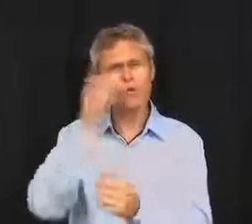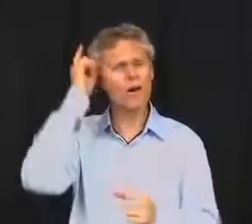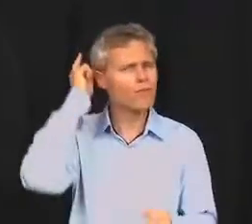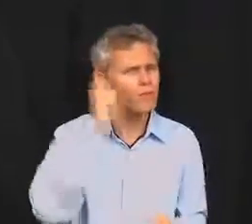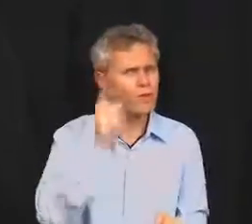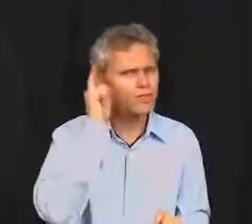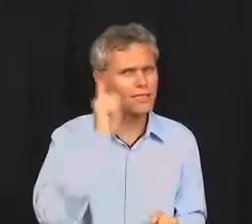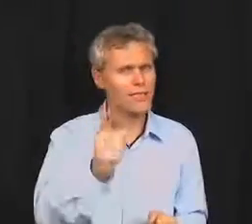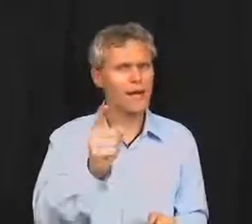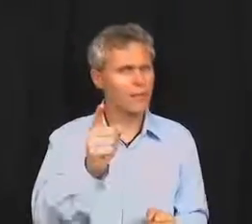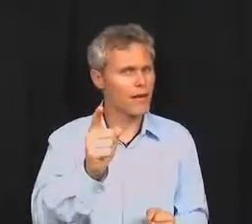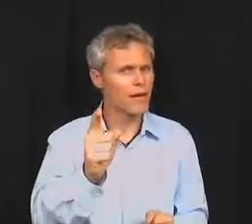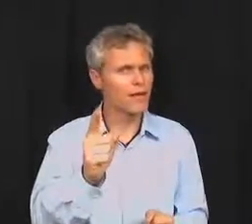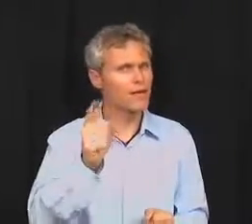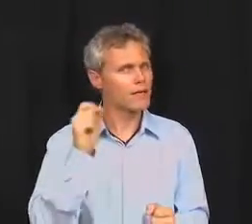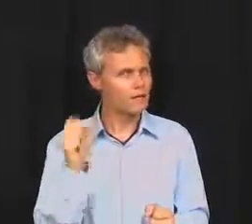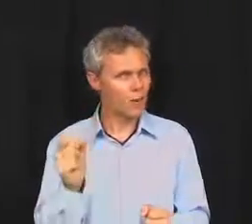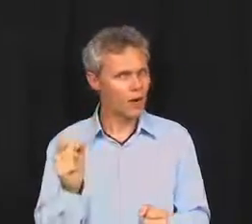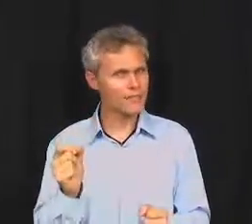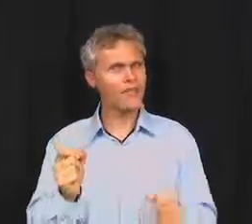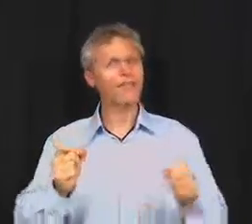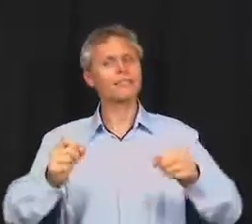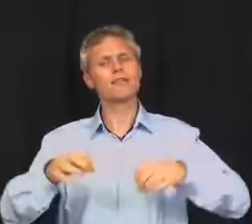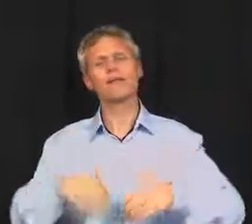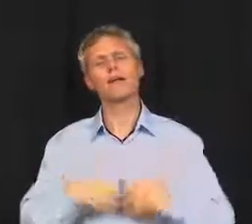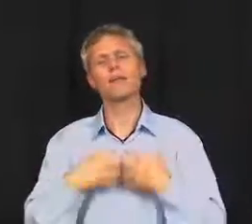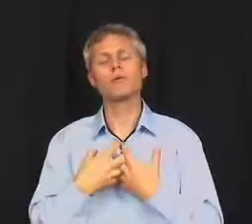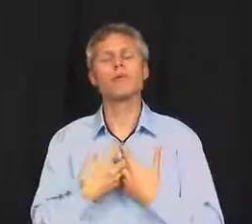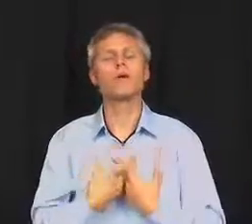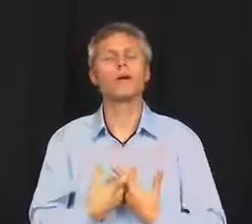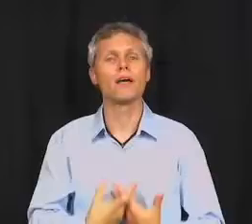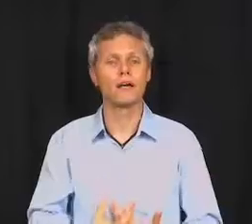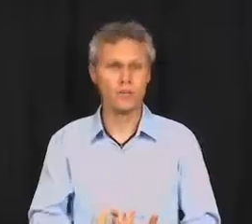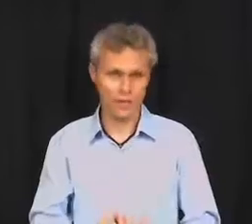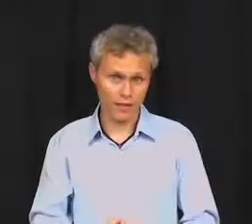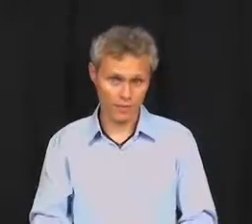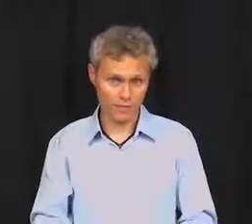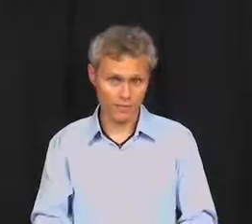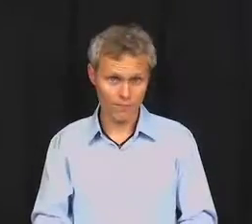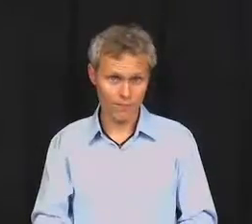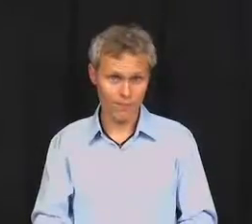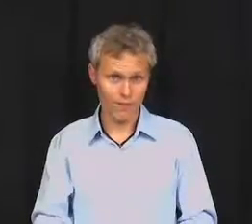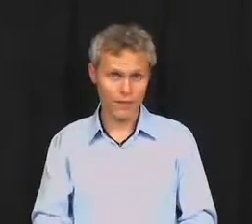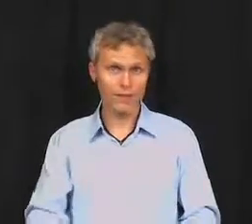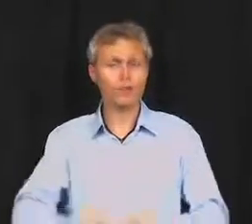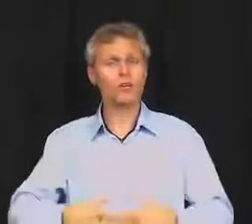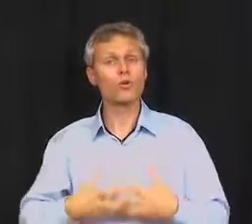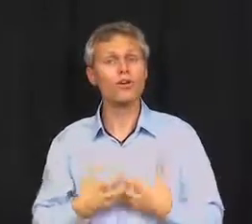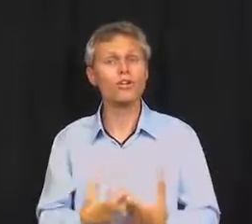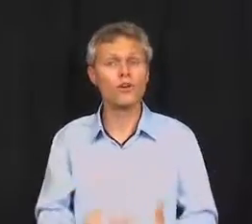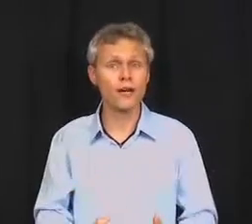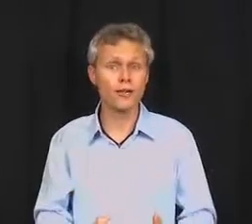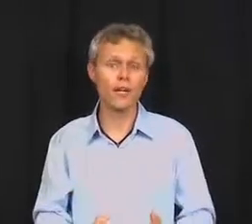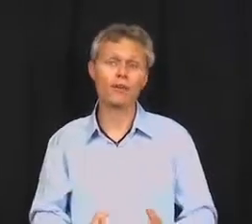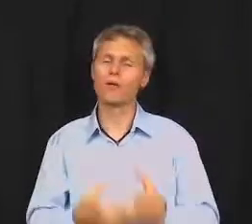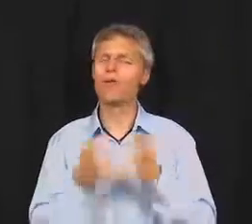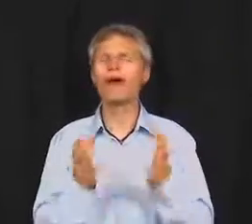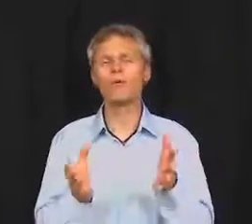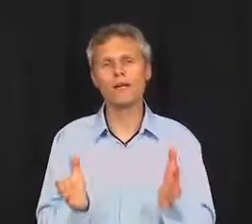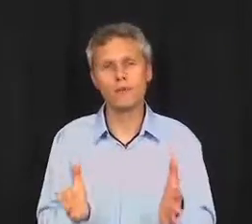one first step then, is what? It's to develop your energy level. To increase your energy level. And that really